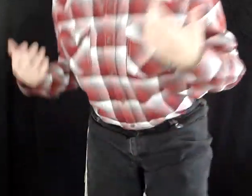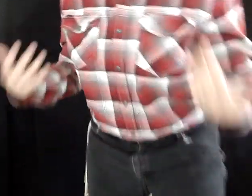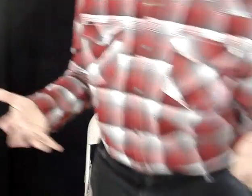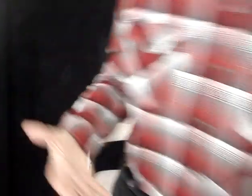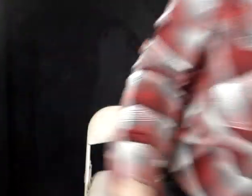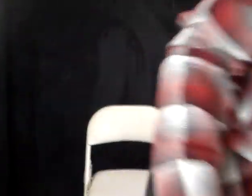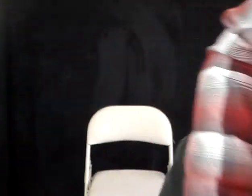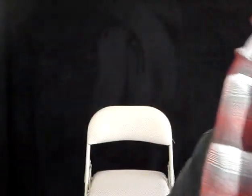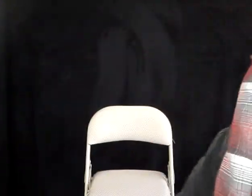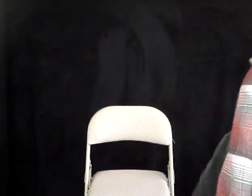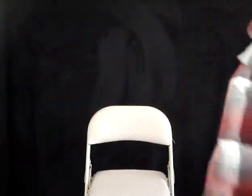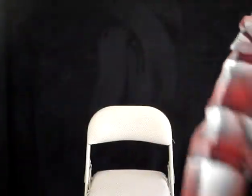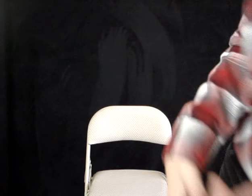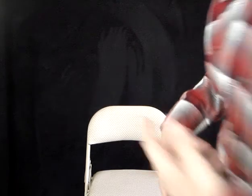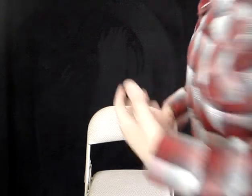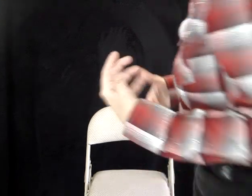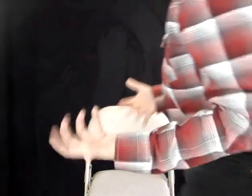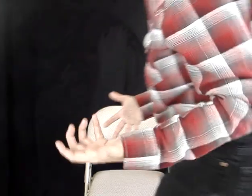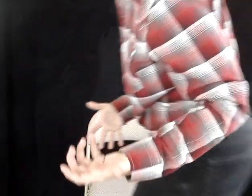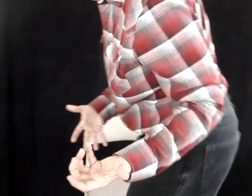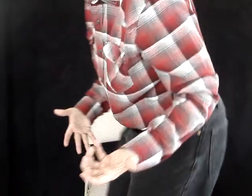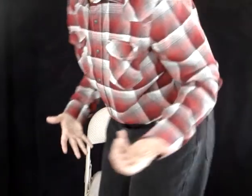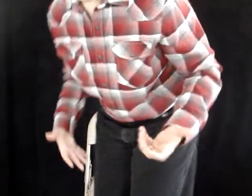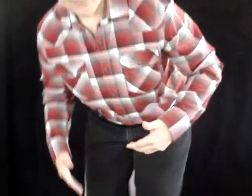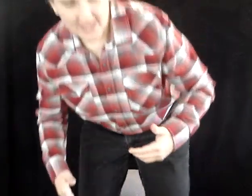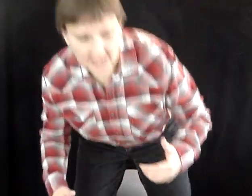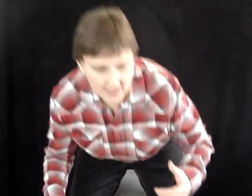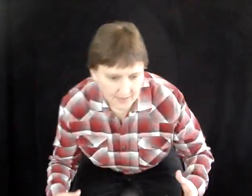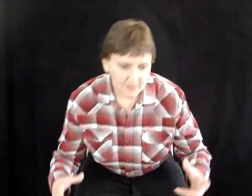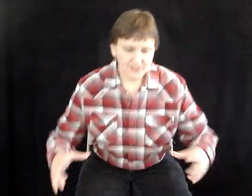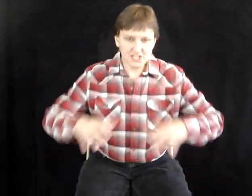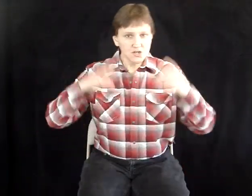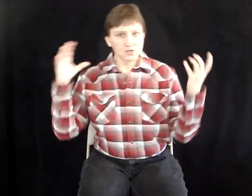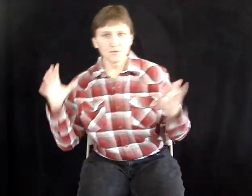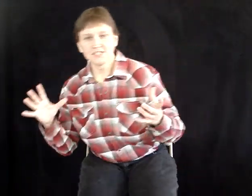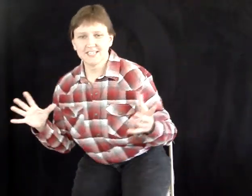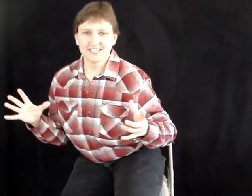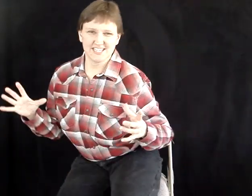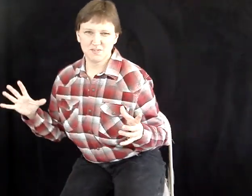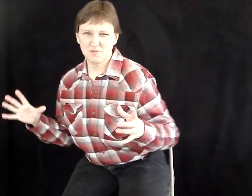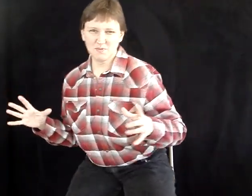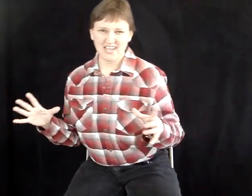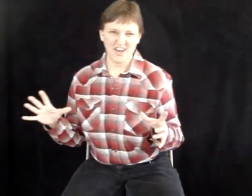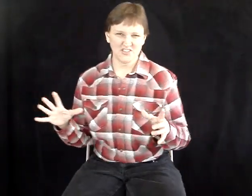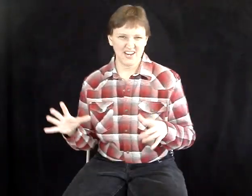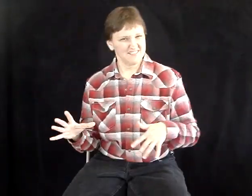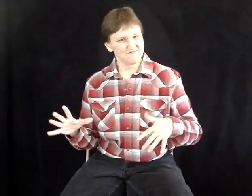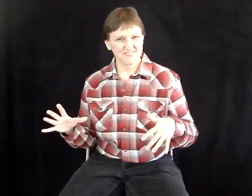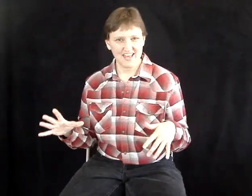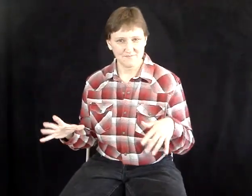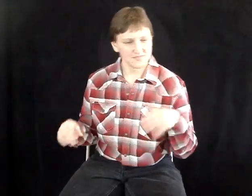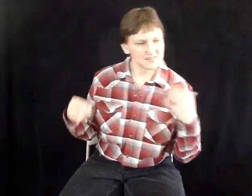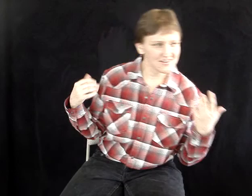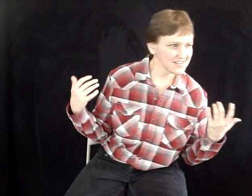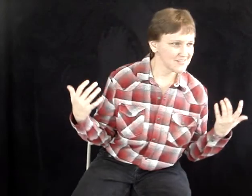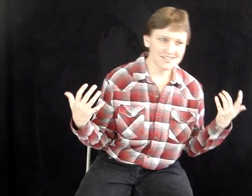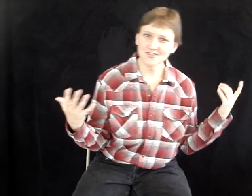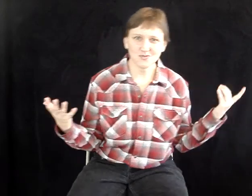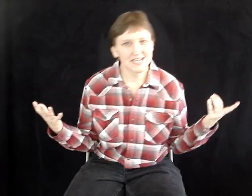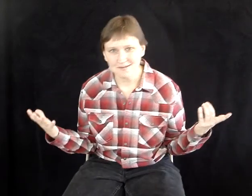violated the covenants. They did what they wanted. They built this huge building next to these people's house, right? Okay. They're living their dream,